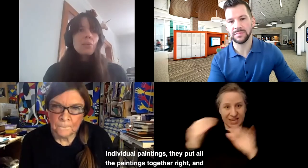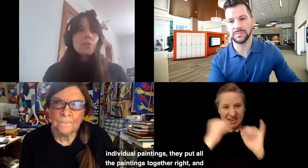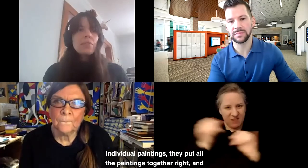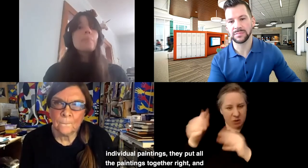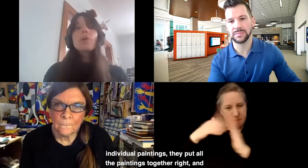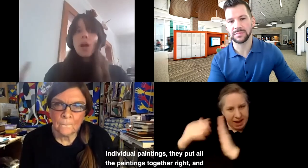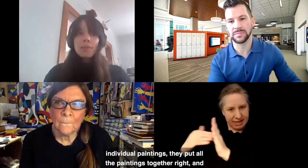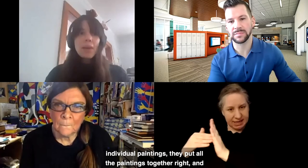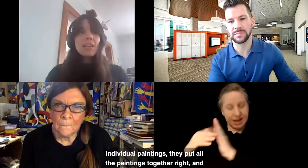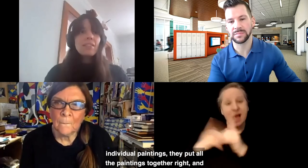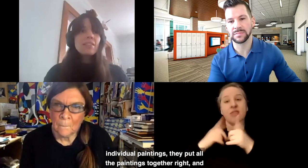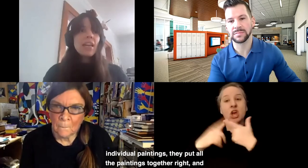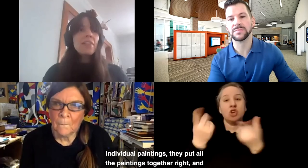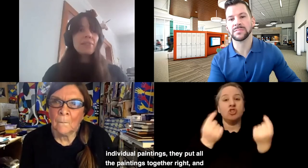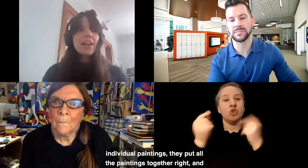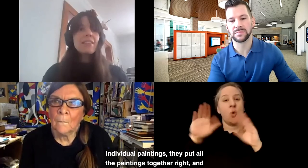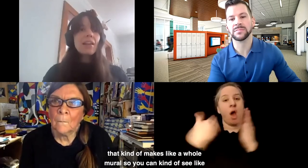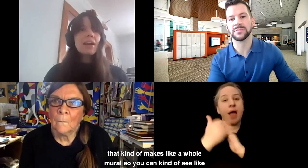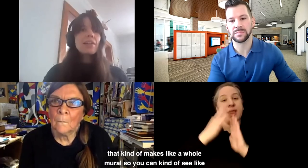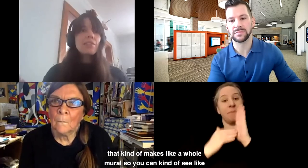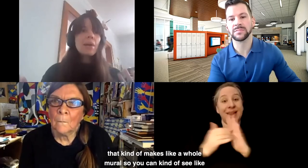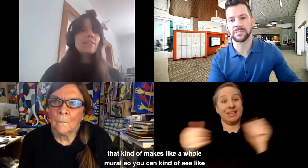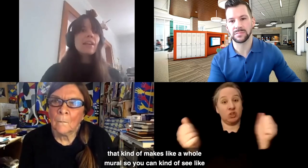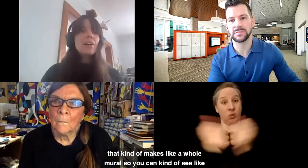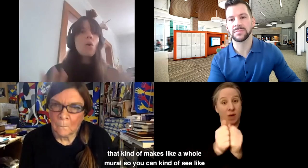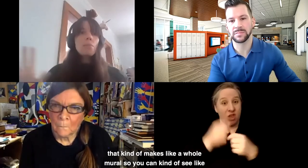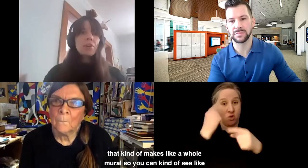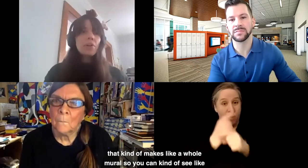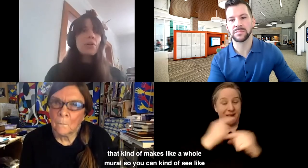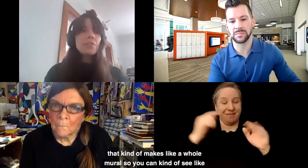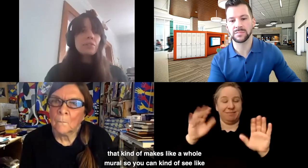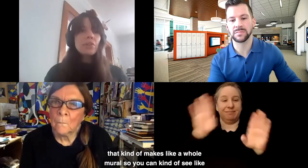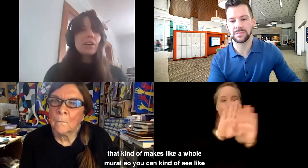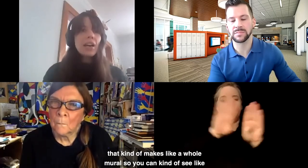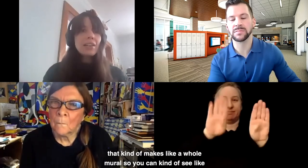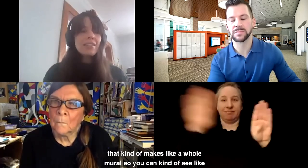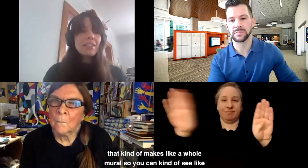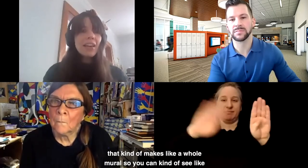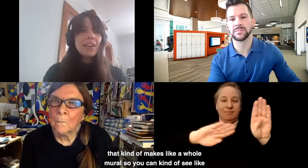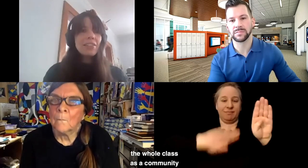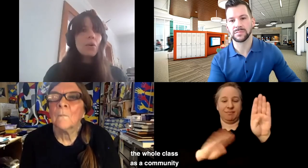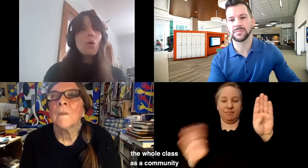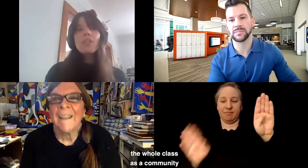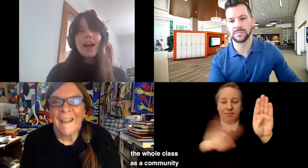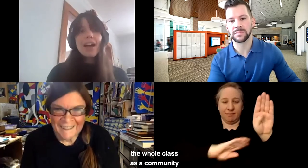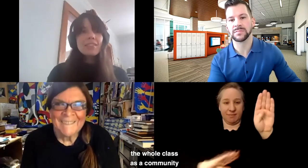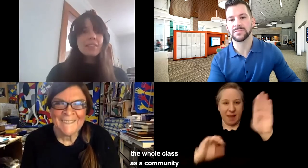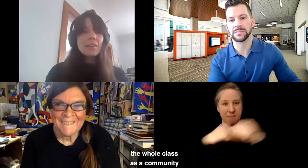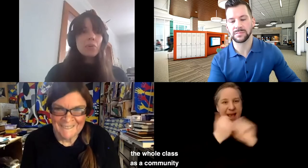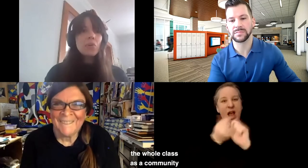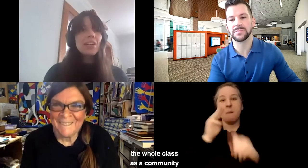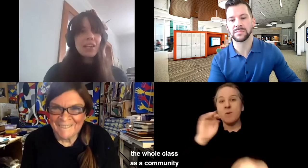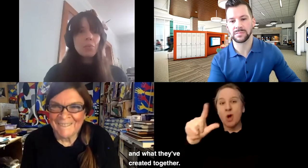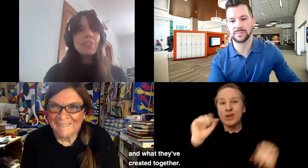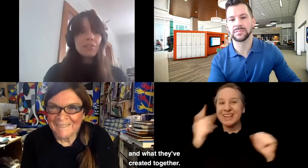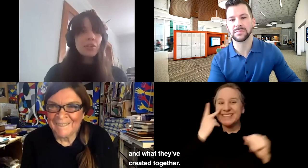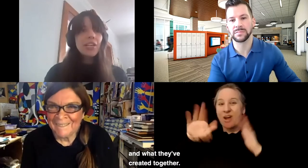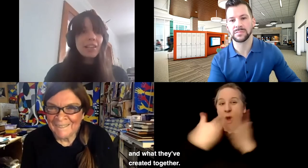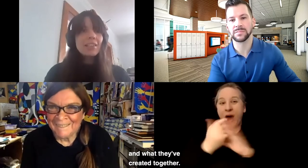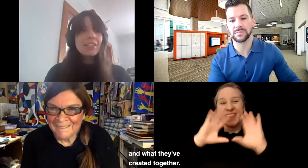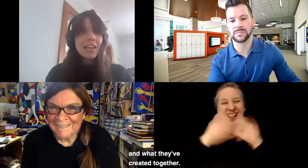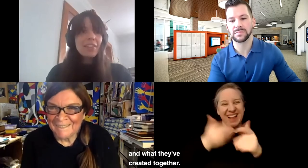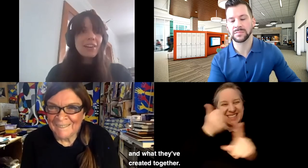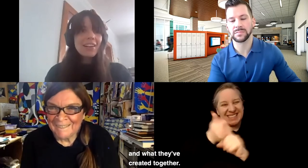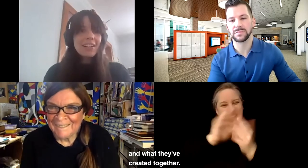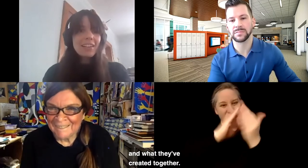they put all the paintings together. And that kind of makes like a whole mural so you can kind of see like the whole class as a community and what they've